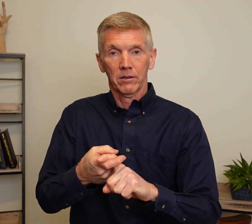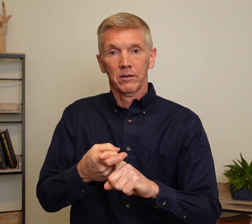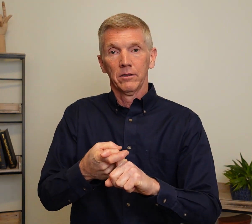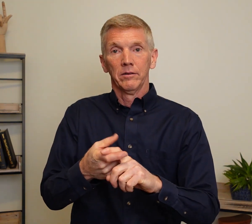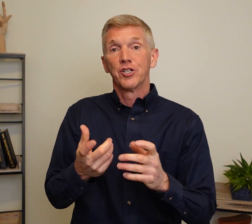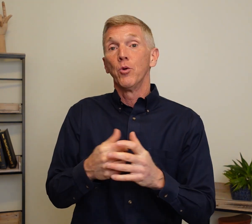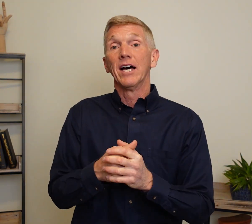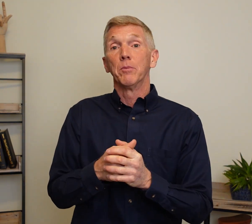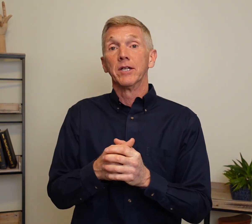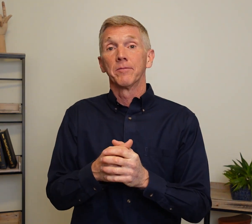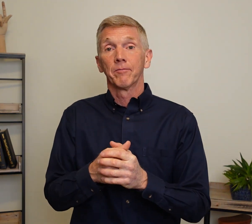Let's do husband.